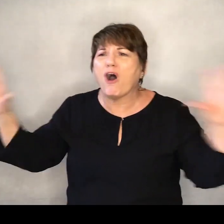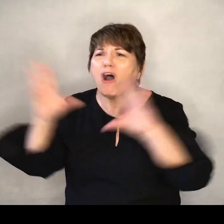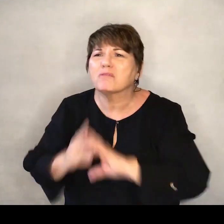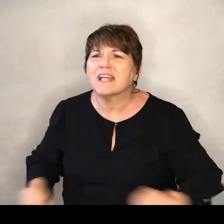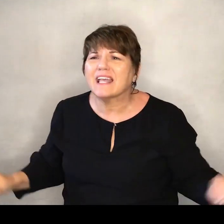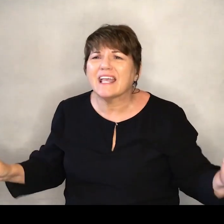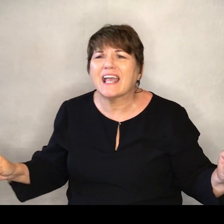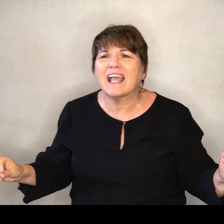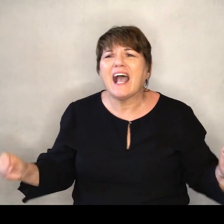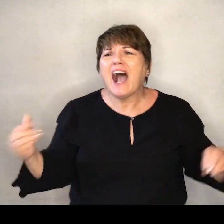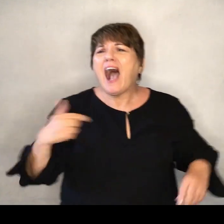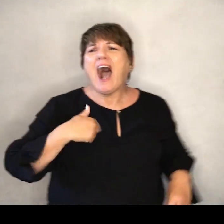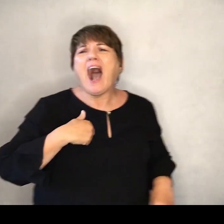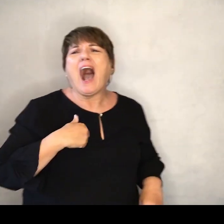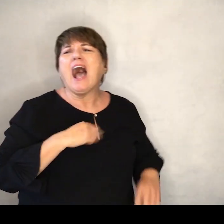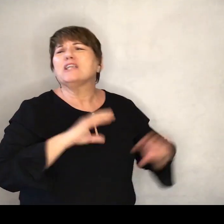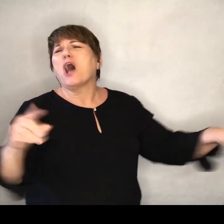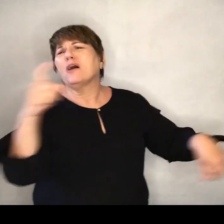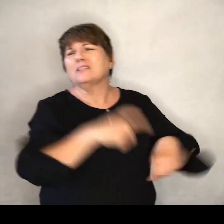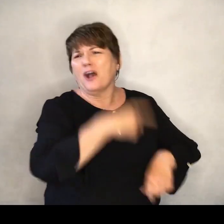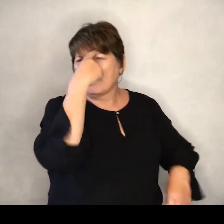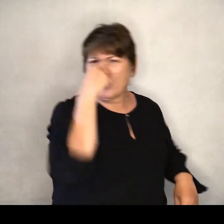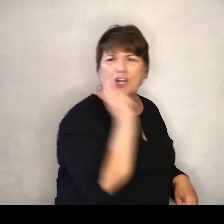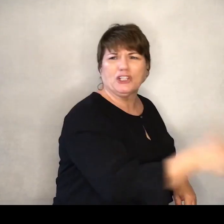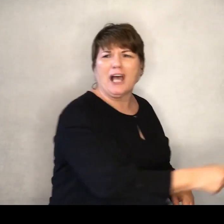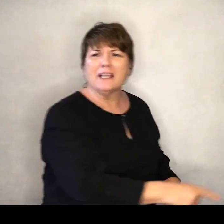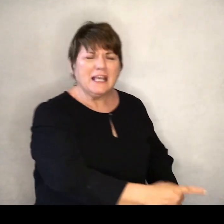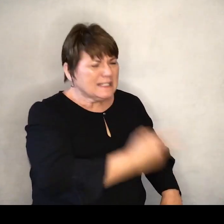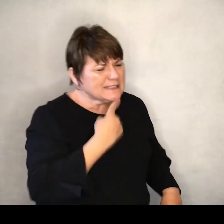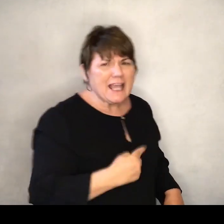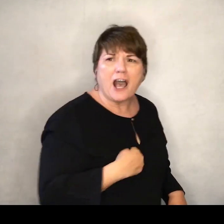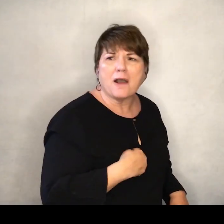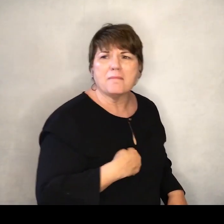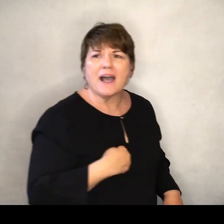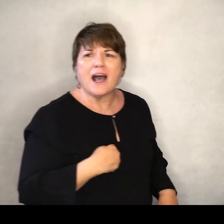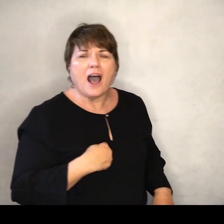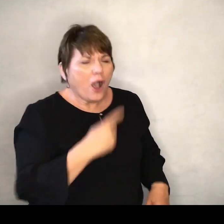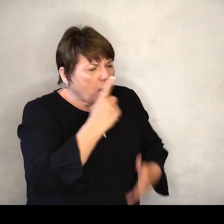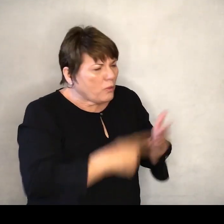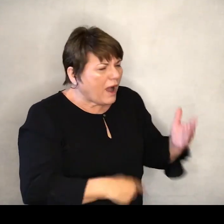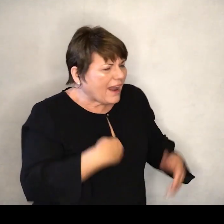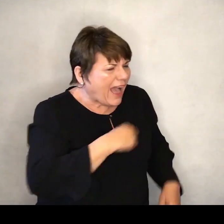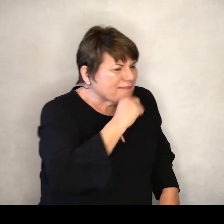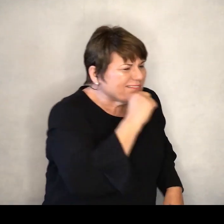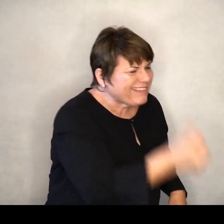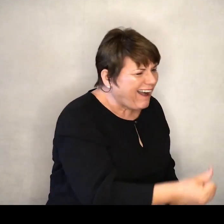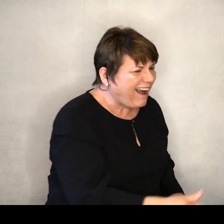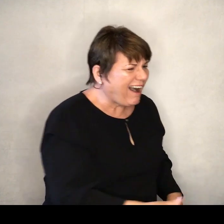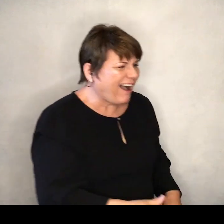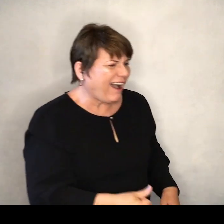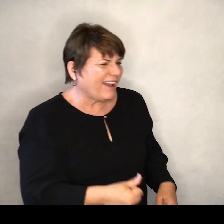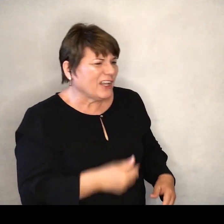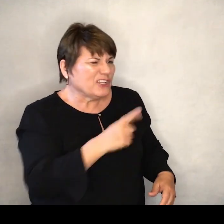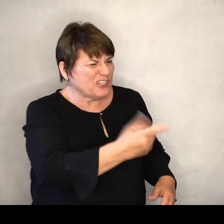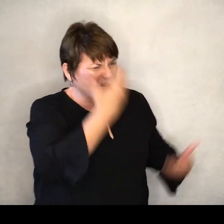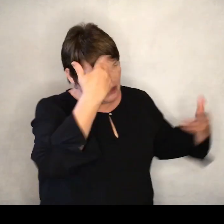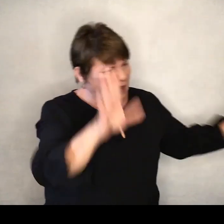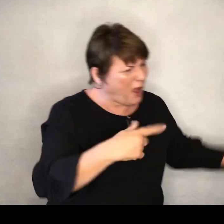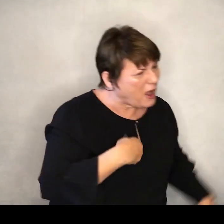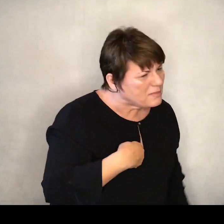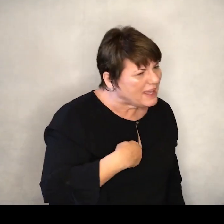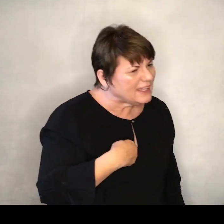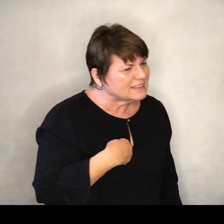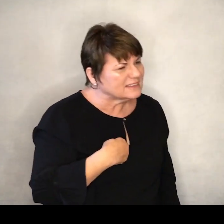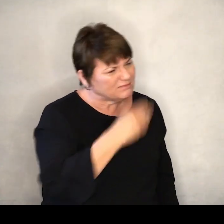I ain't got time for you telling me. But I'm not like you know me. Well, guess